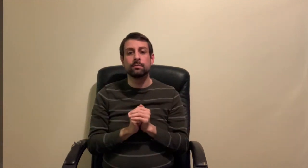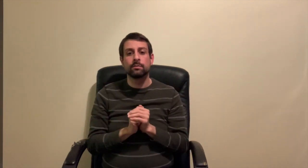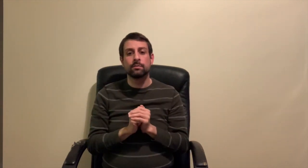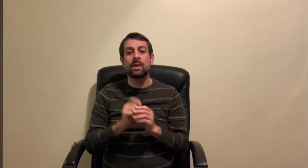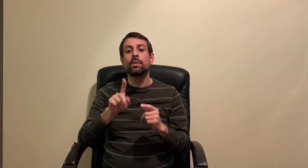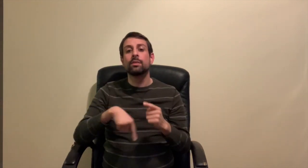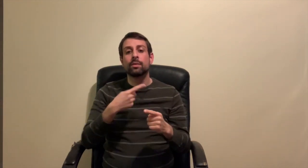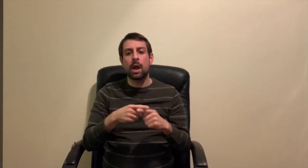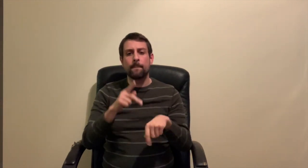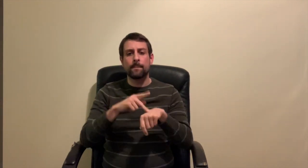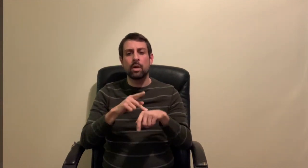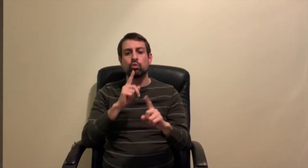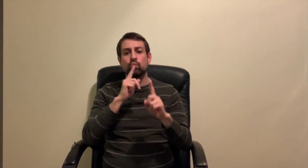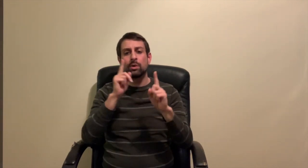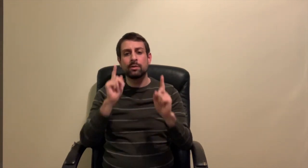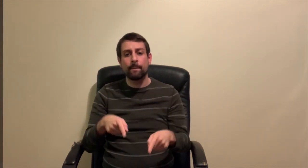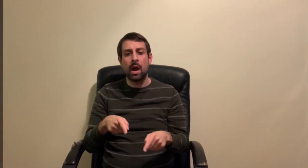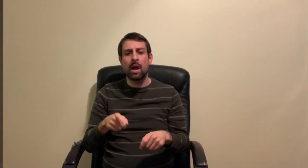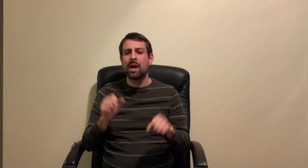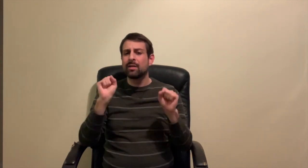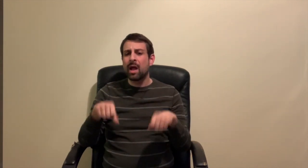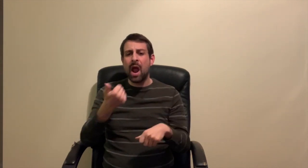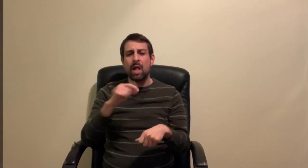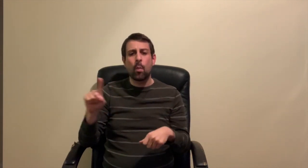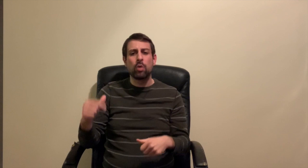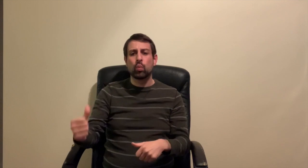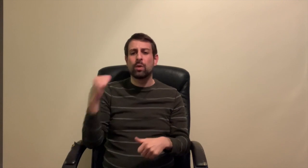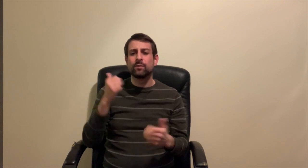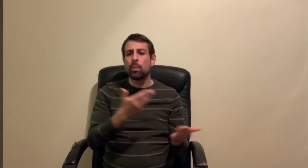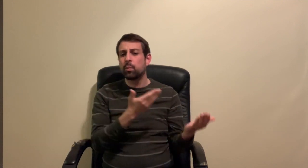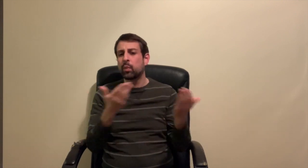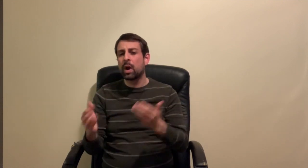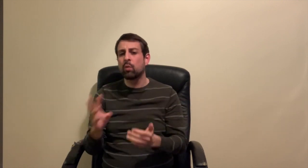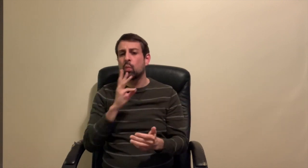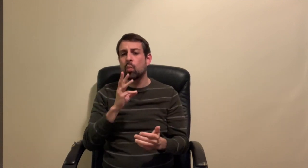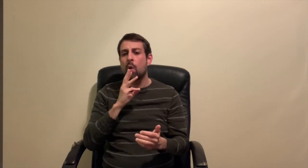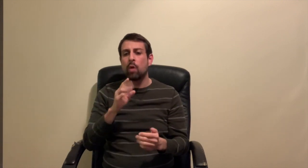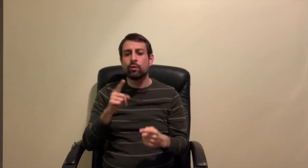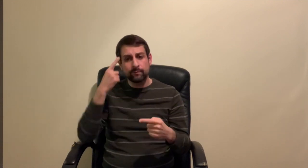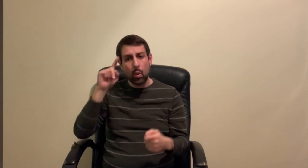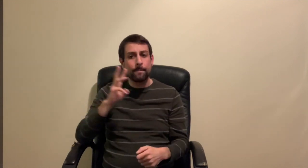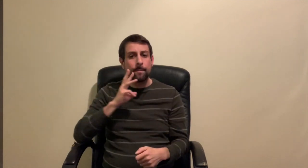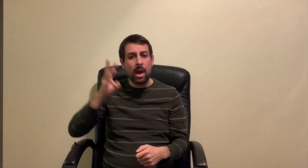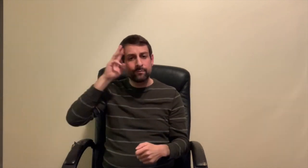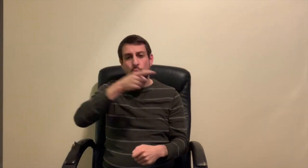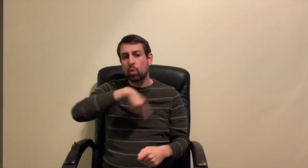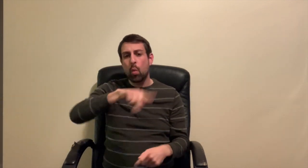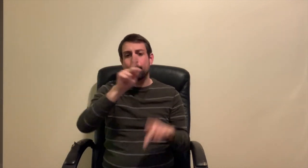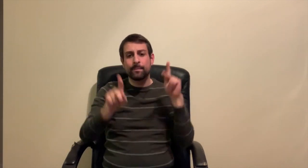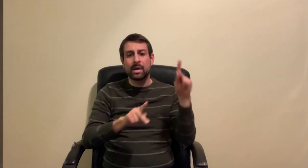Then Peter responded, Can anyone withhold the water for baptizing these people